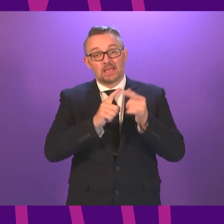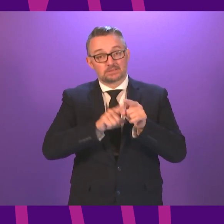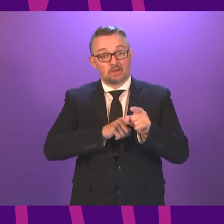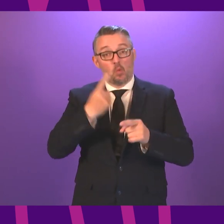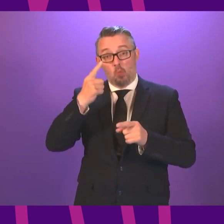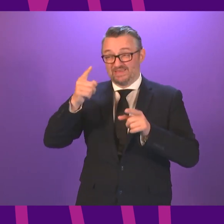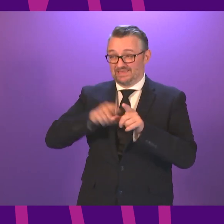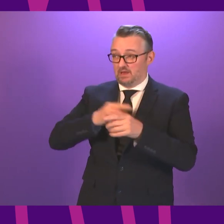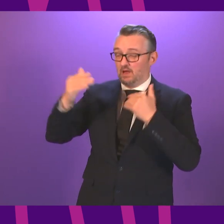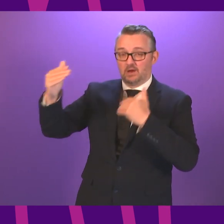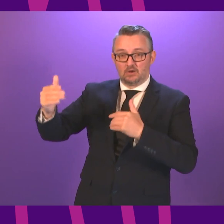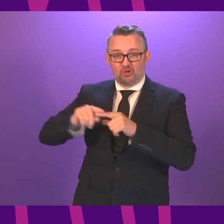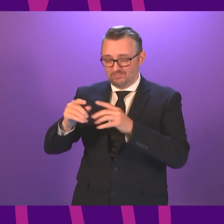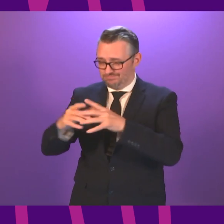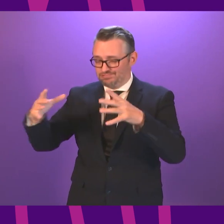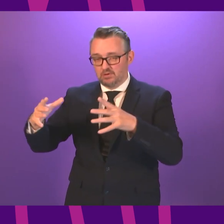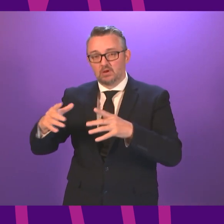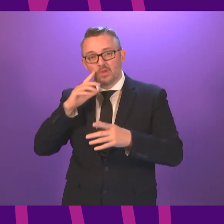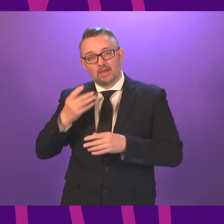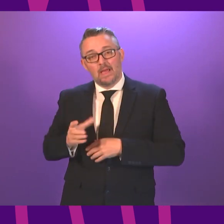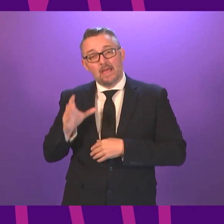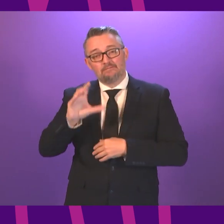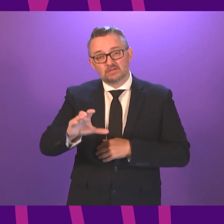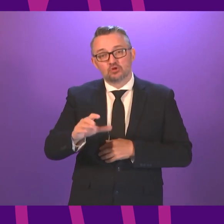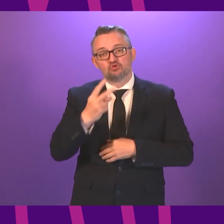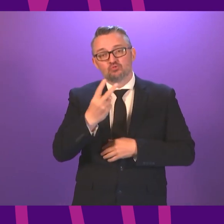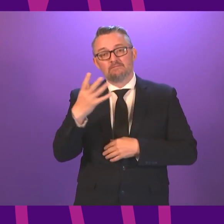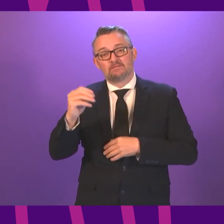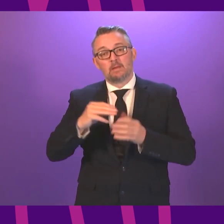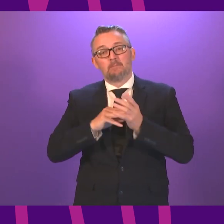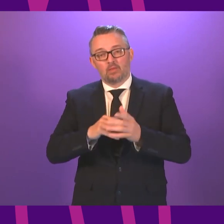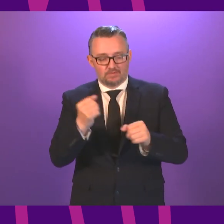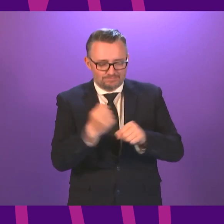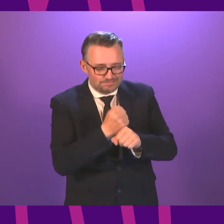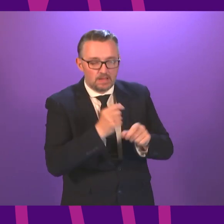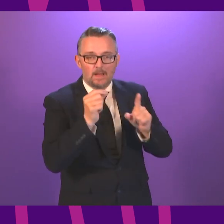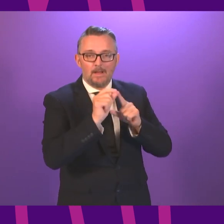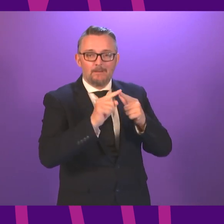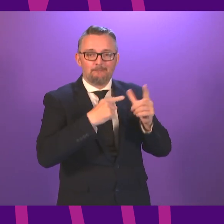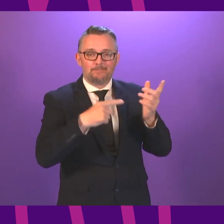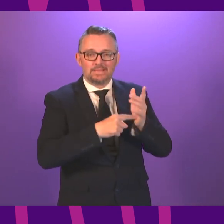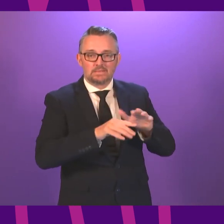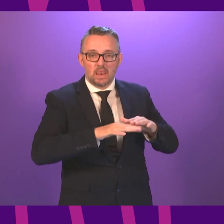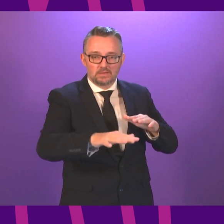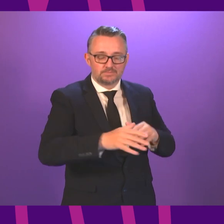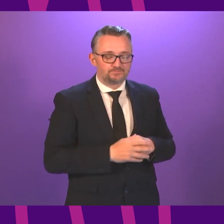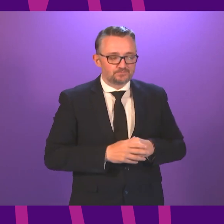we will invest more than £250 million in peatland restoration. We will ban single-use plastic cutlery, launch